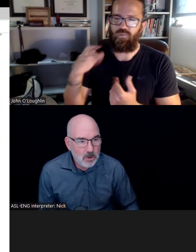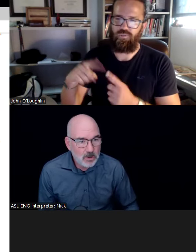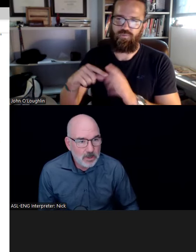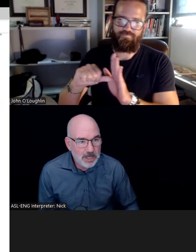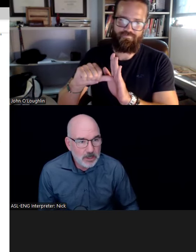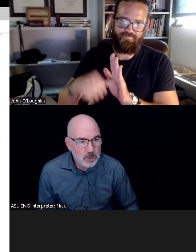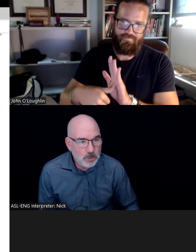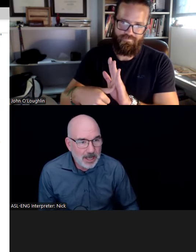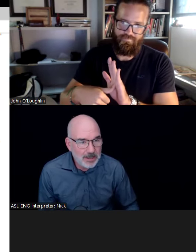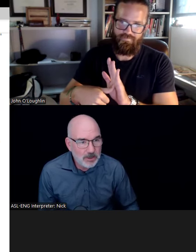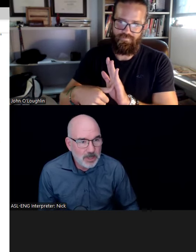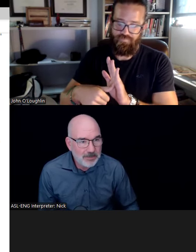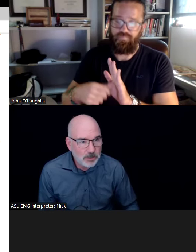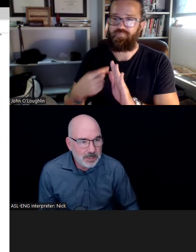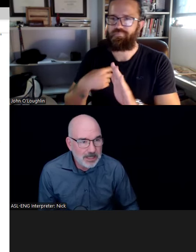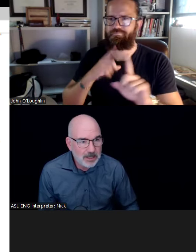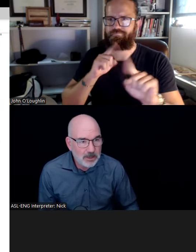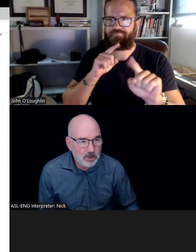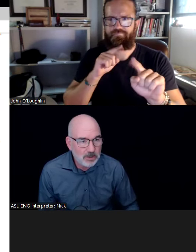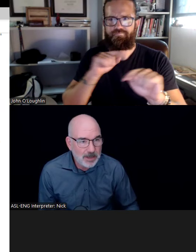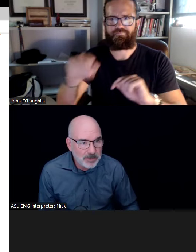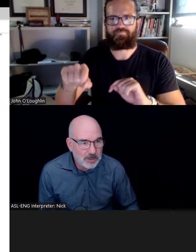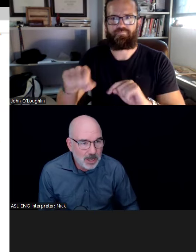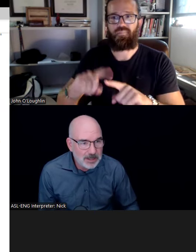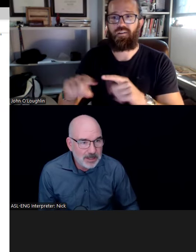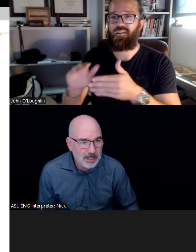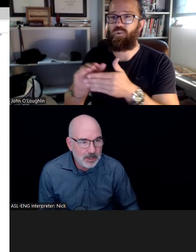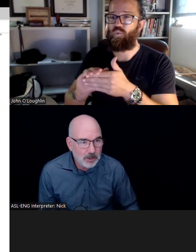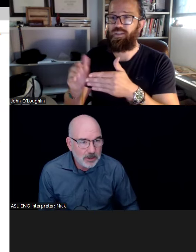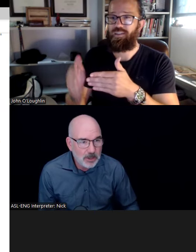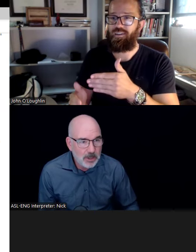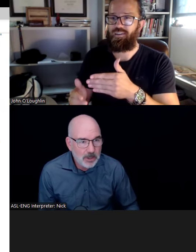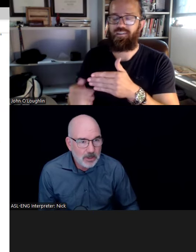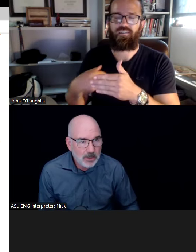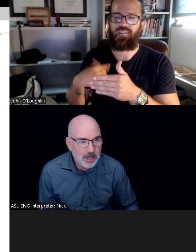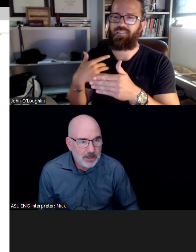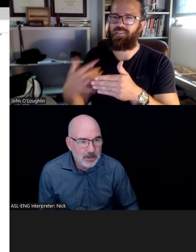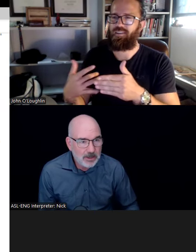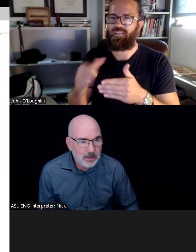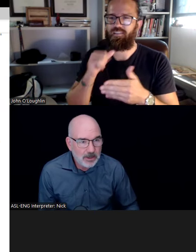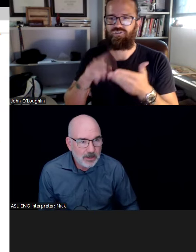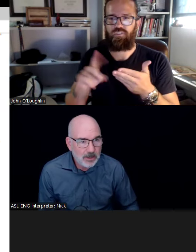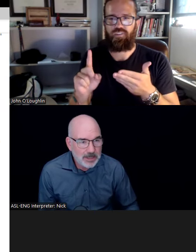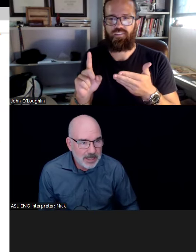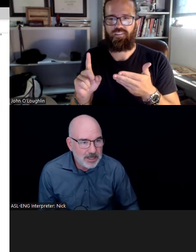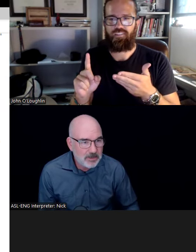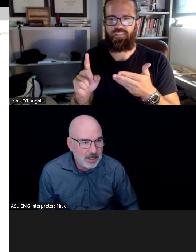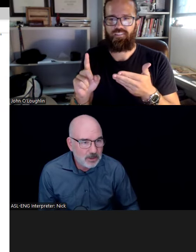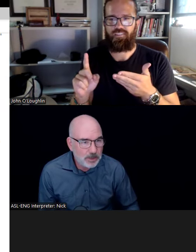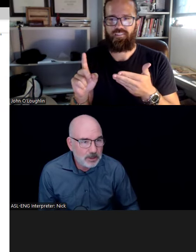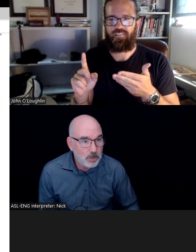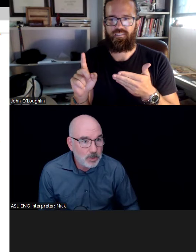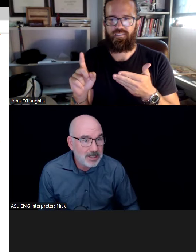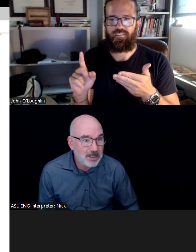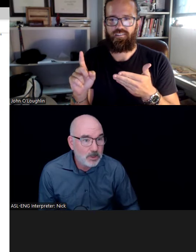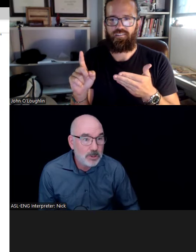So in our Zoom class, we have to really, you know, emphasize here that attendance is vital,